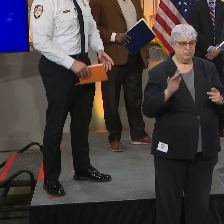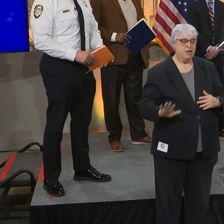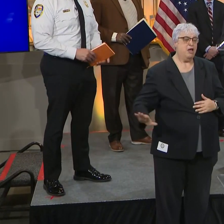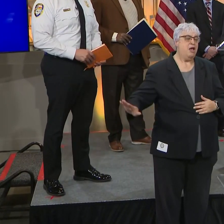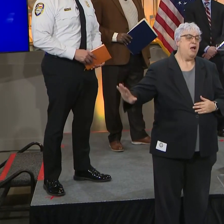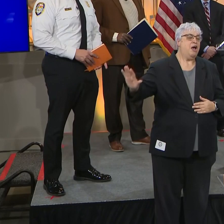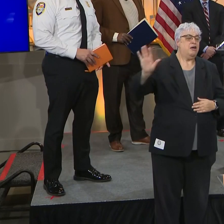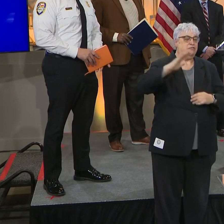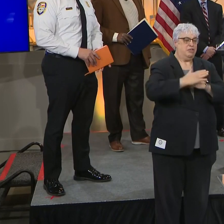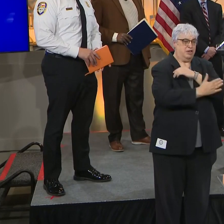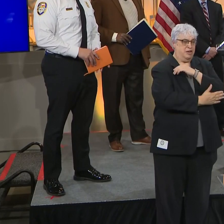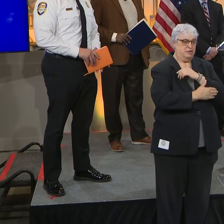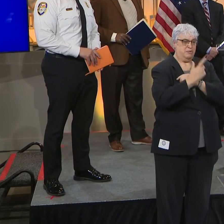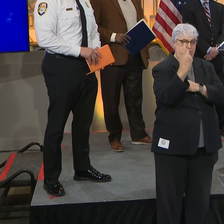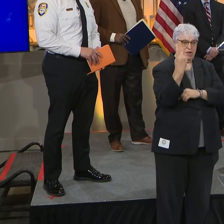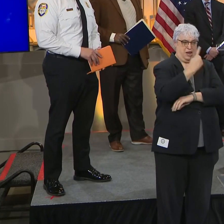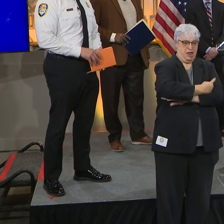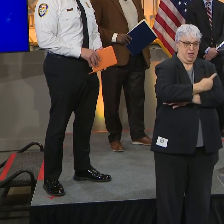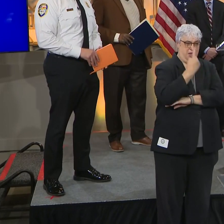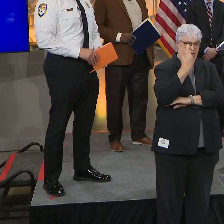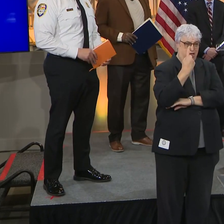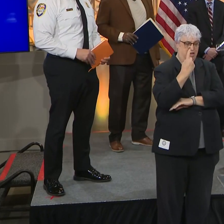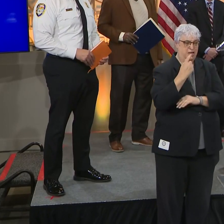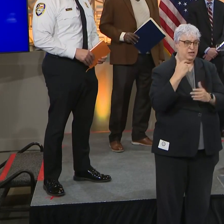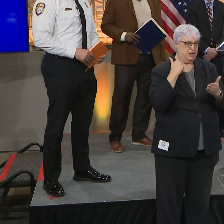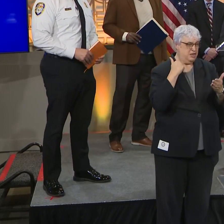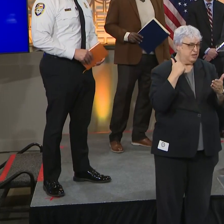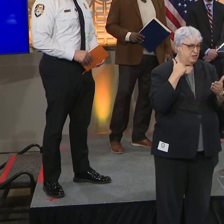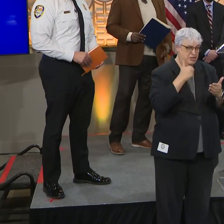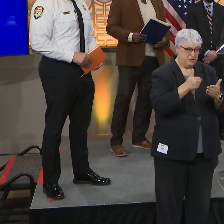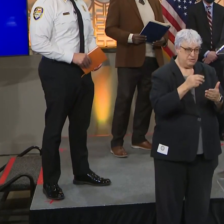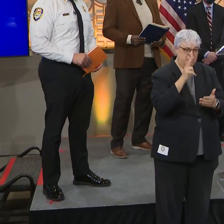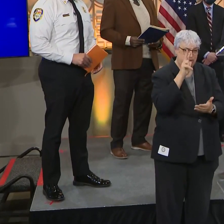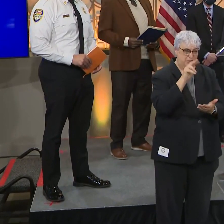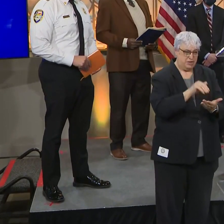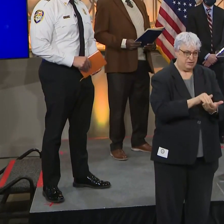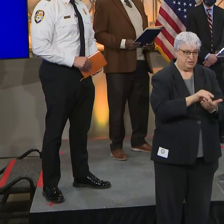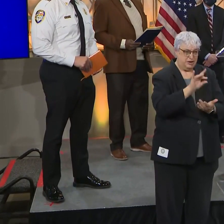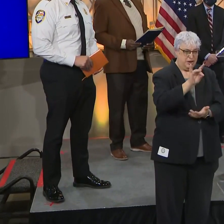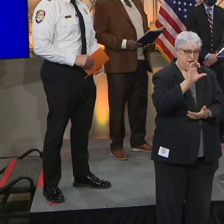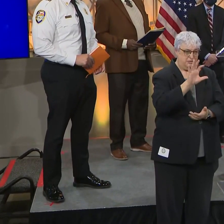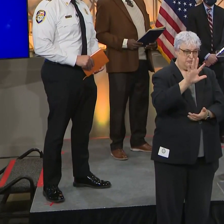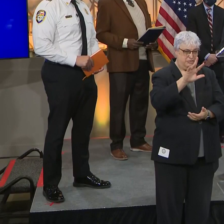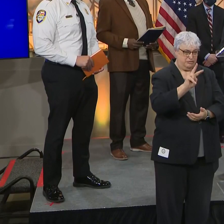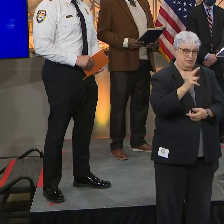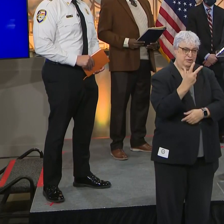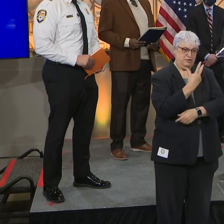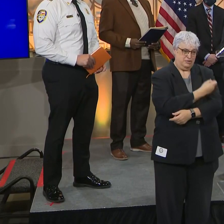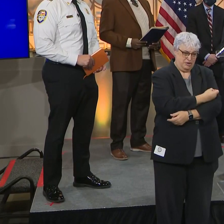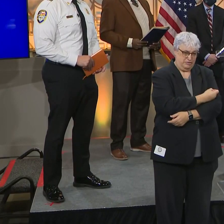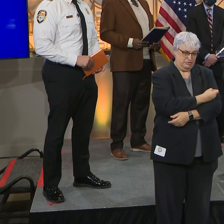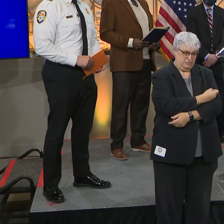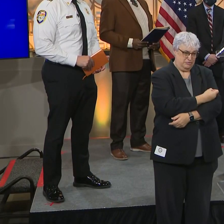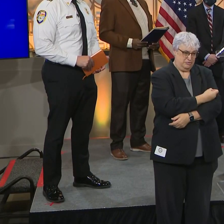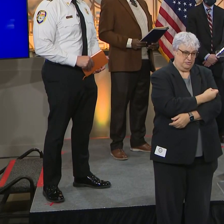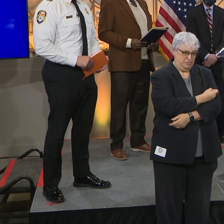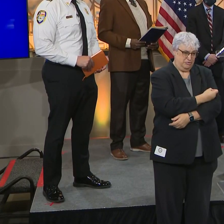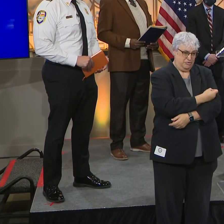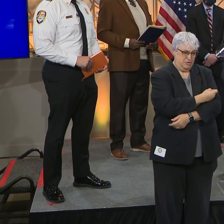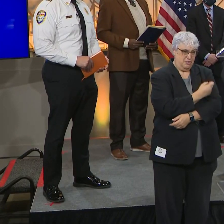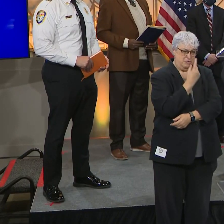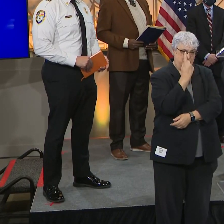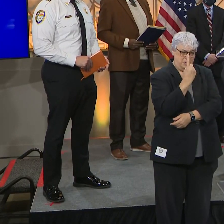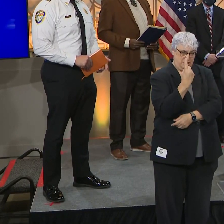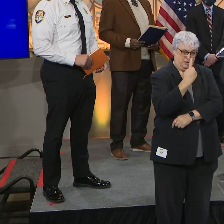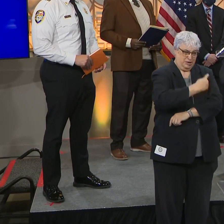in one single day even came close to 3,852 vaccinations in a